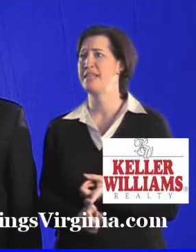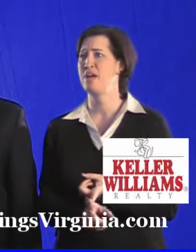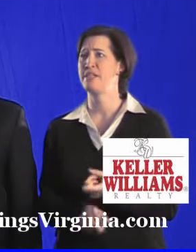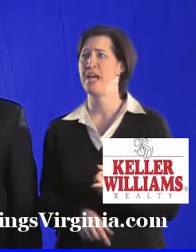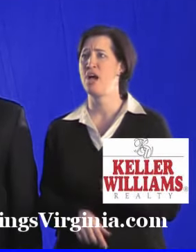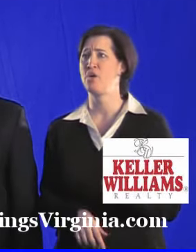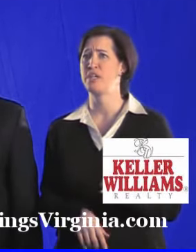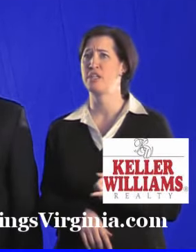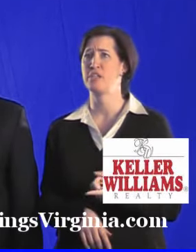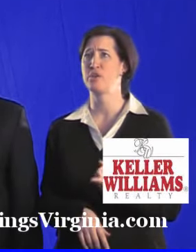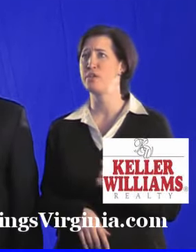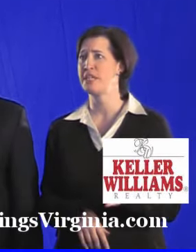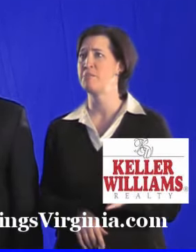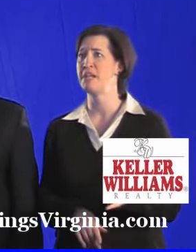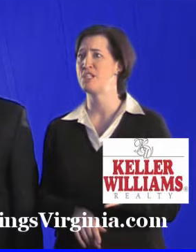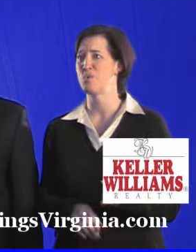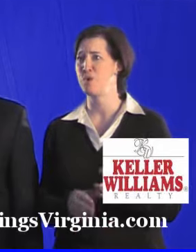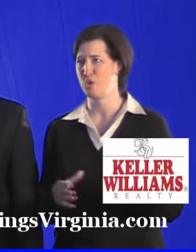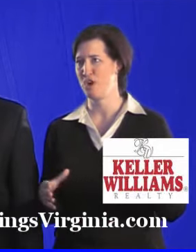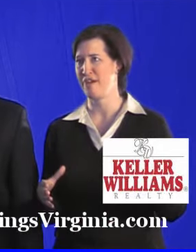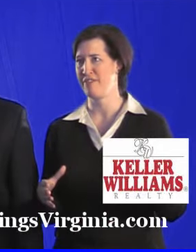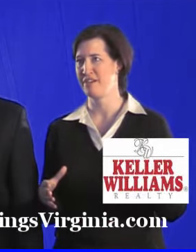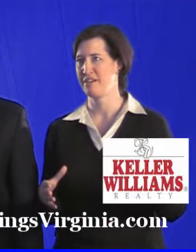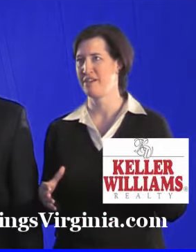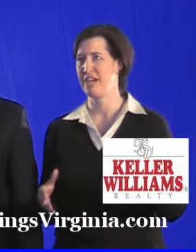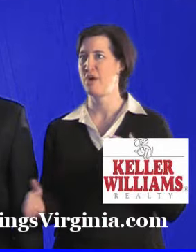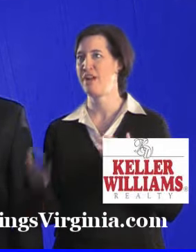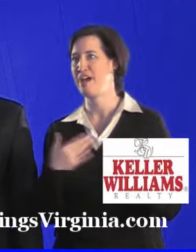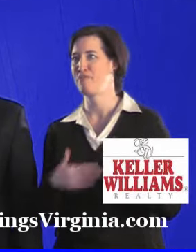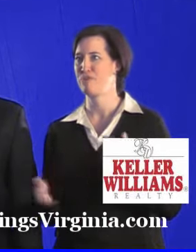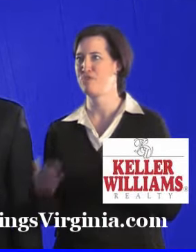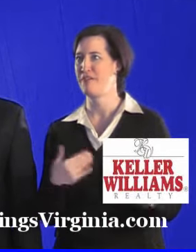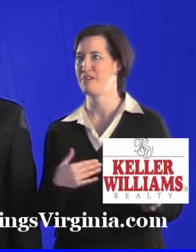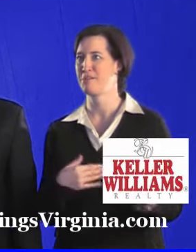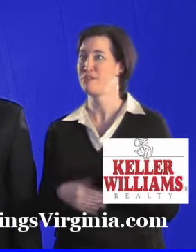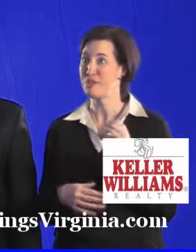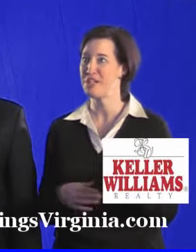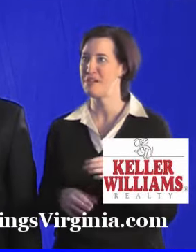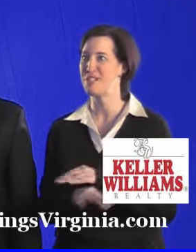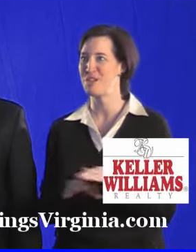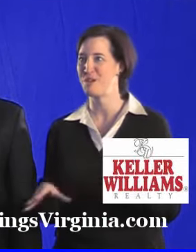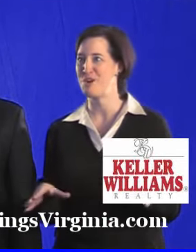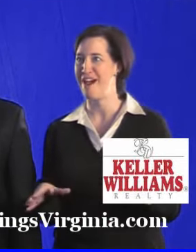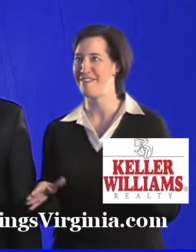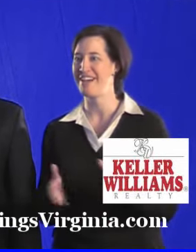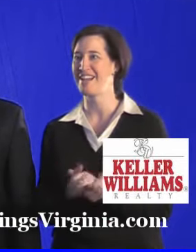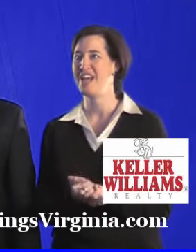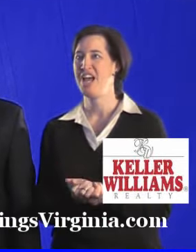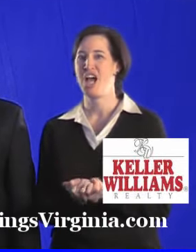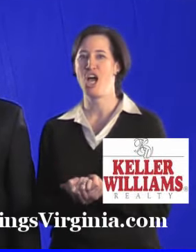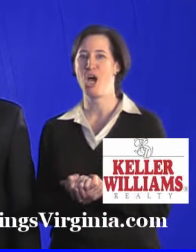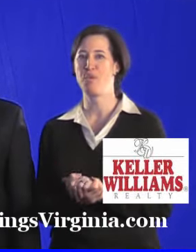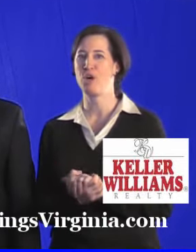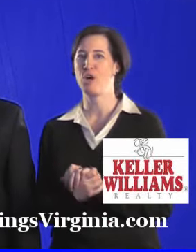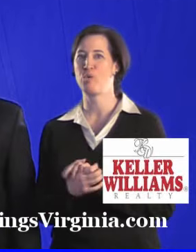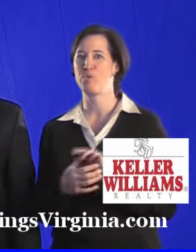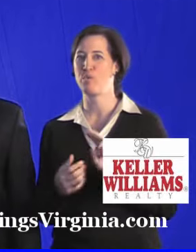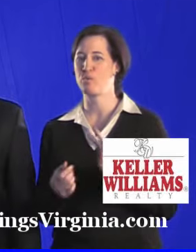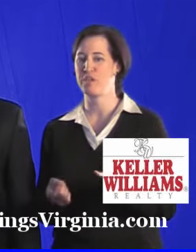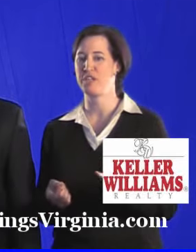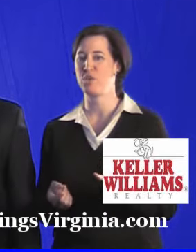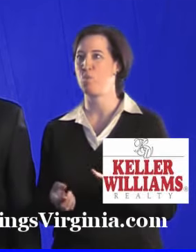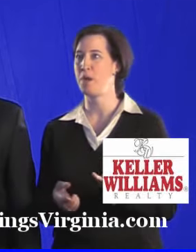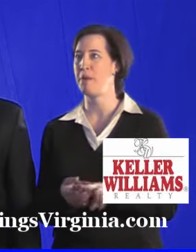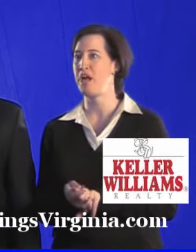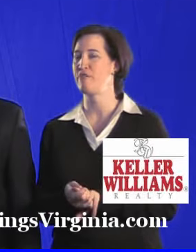You can get downtown in 13 minutes with no traffic. Hour and a half with traffic. 13 minutes no traffic. We're